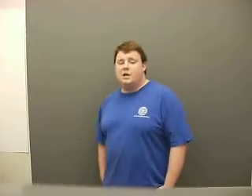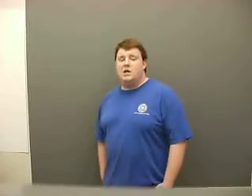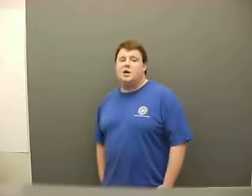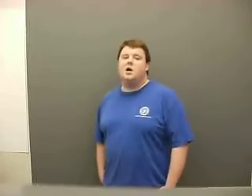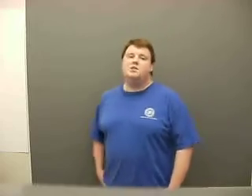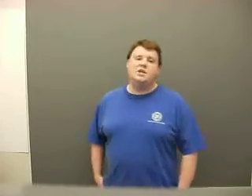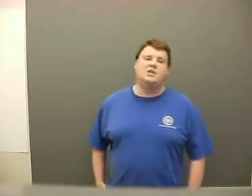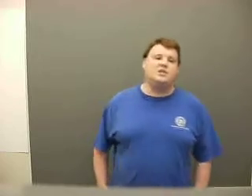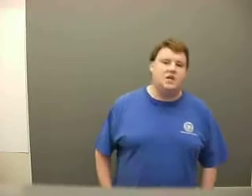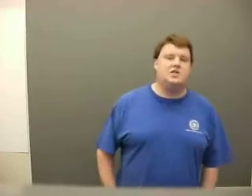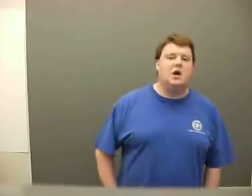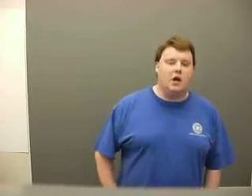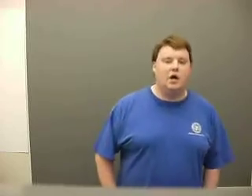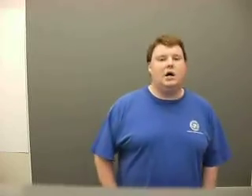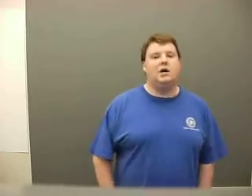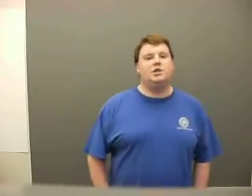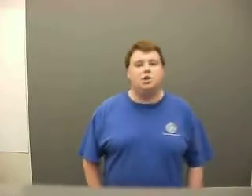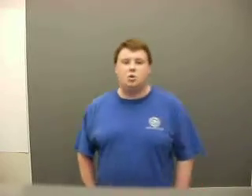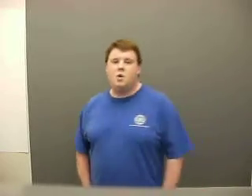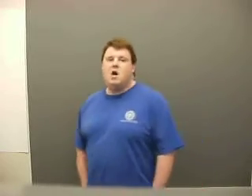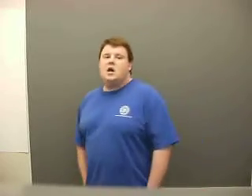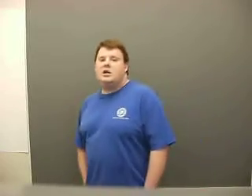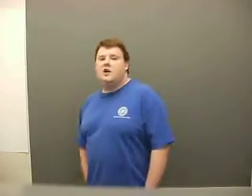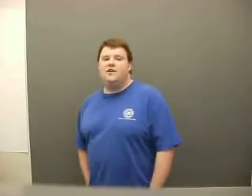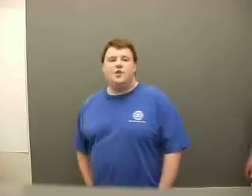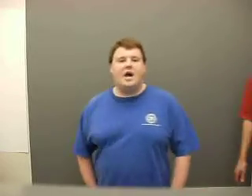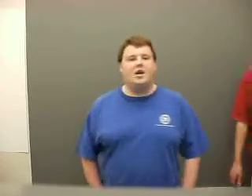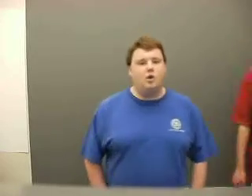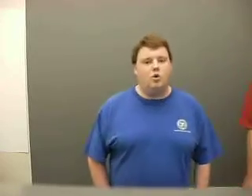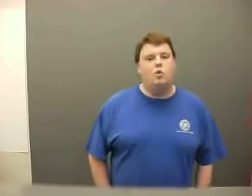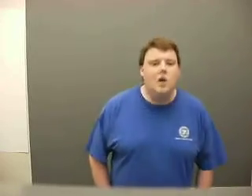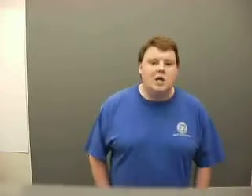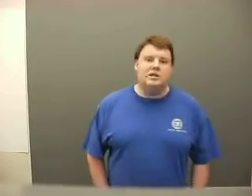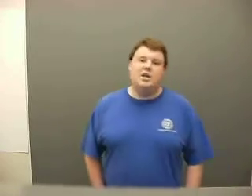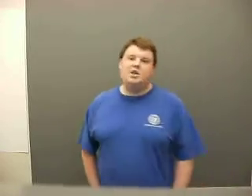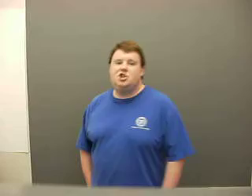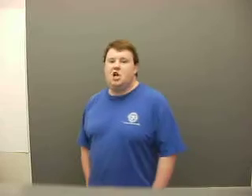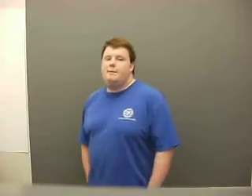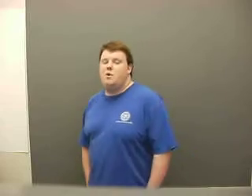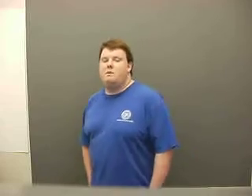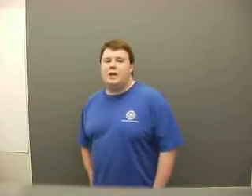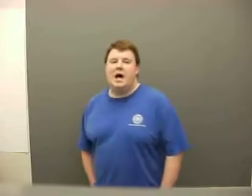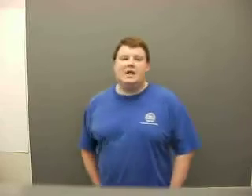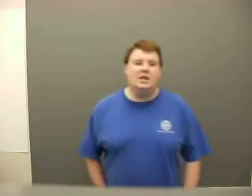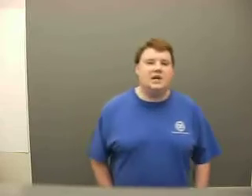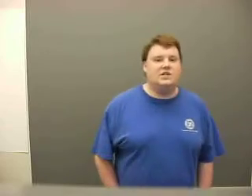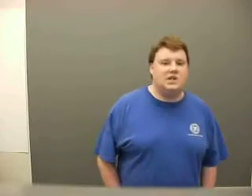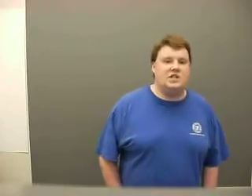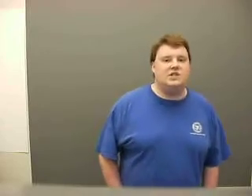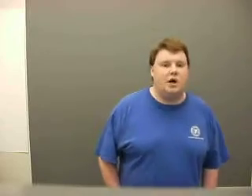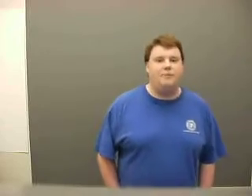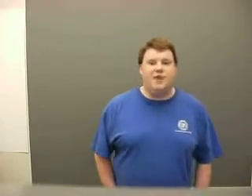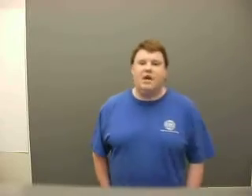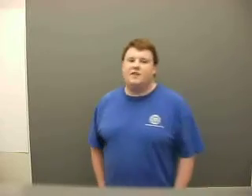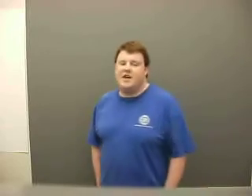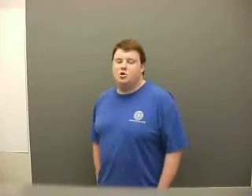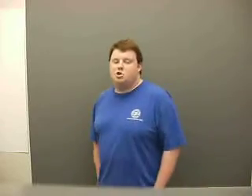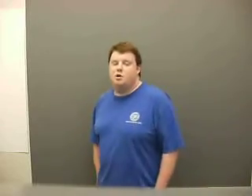Because this is going to give you that new leadership. Moving like this is something that you should